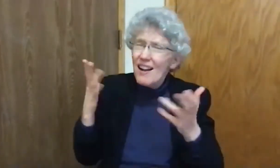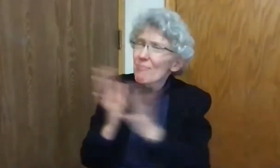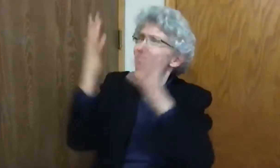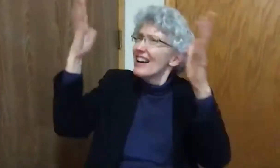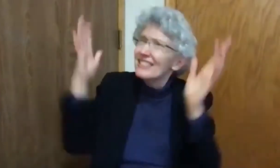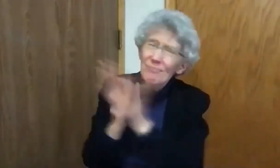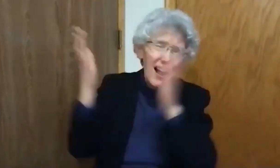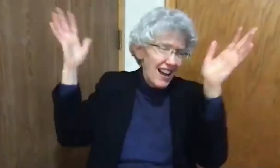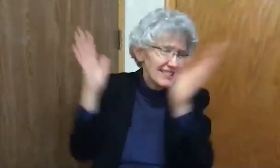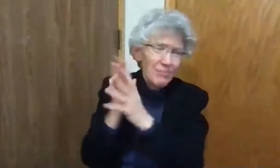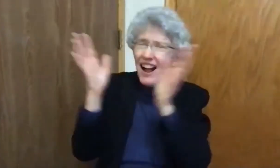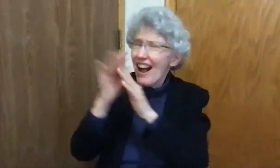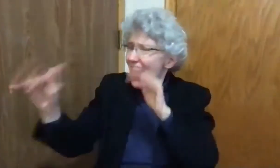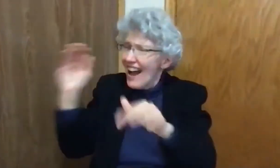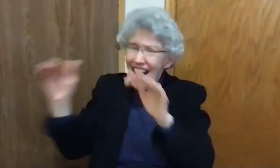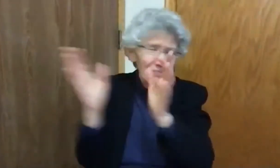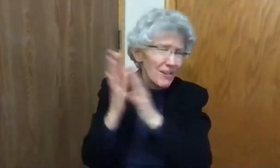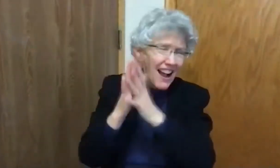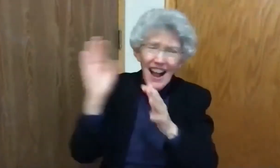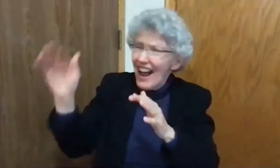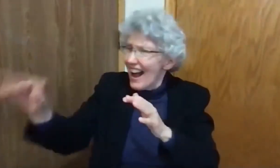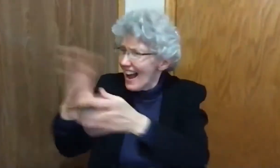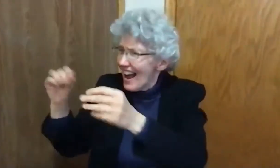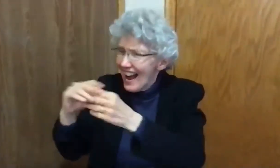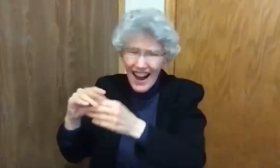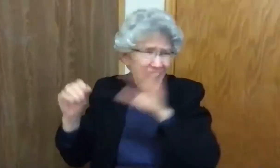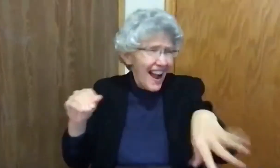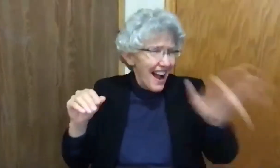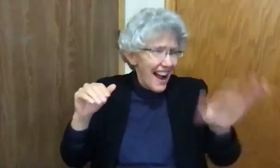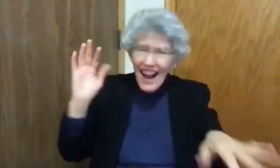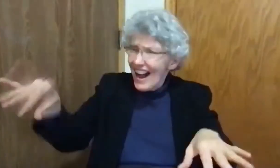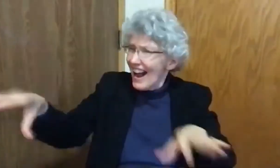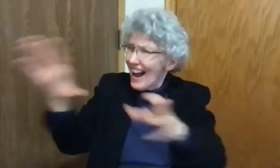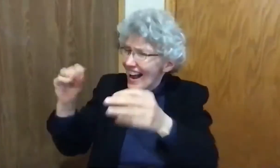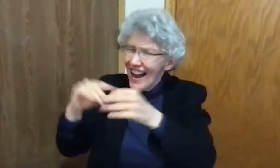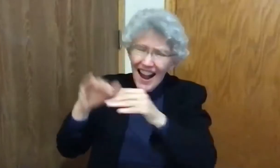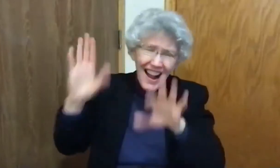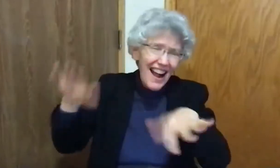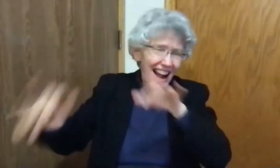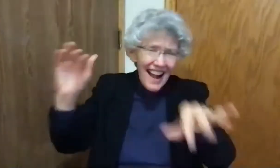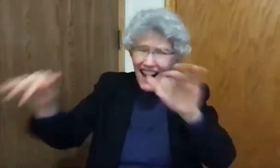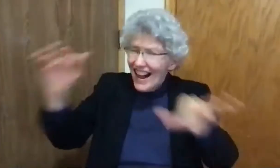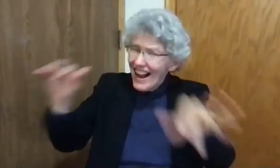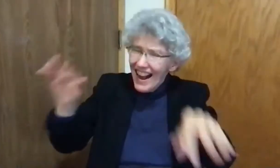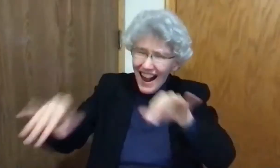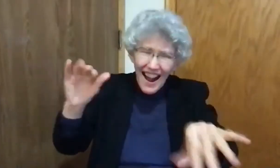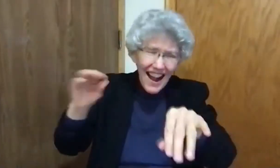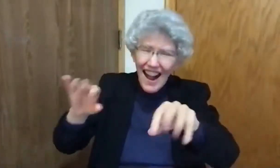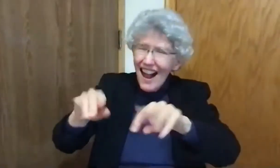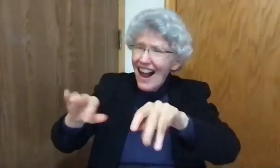And they glorified God, saying, A great prophet has risen among us. And God has looked